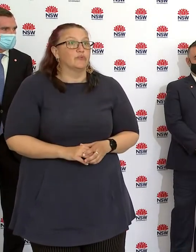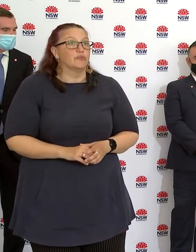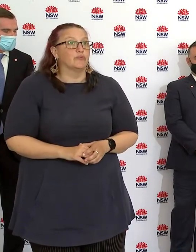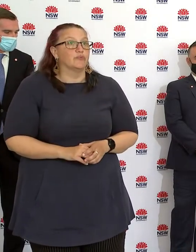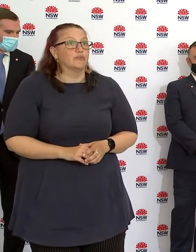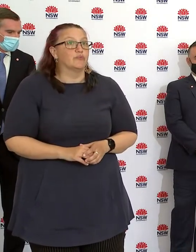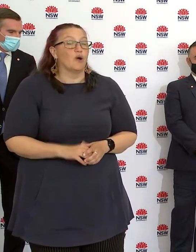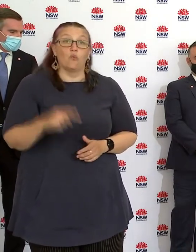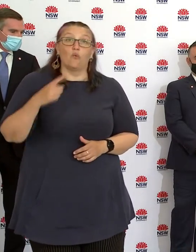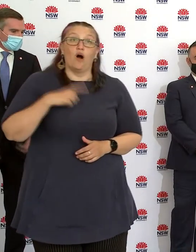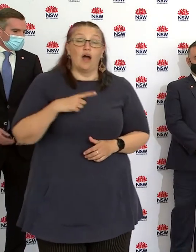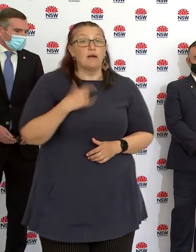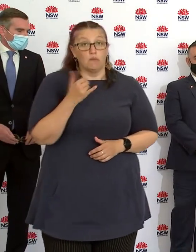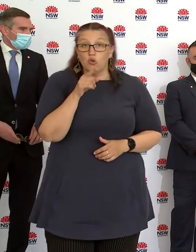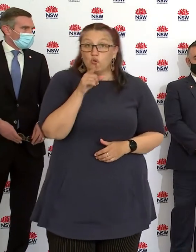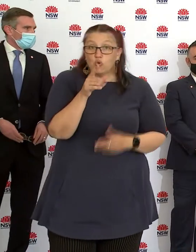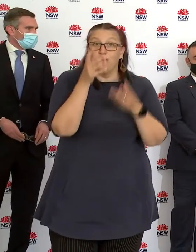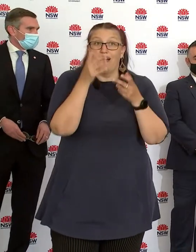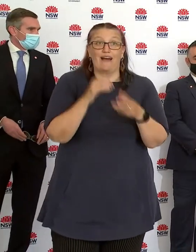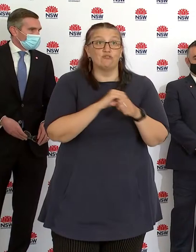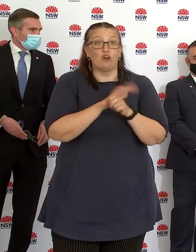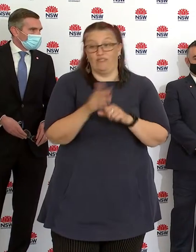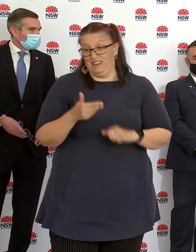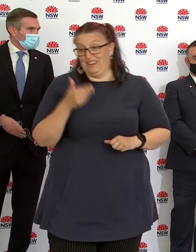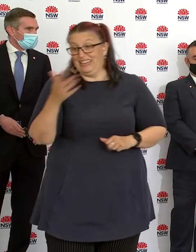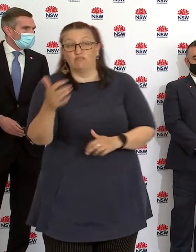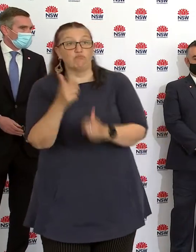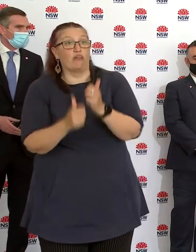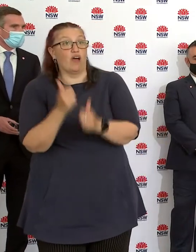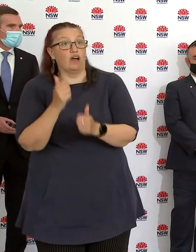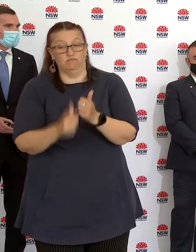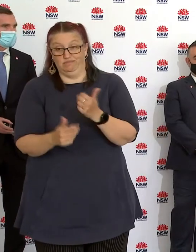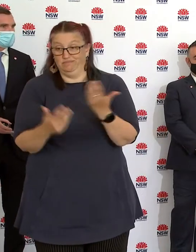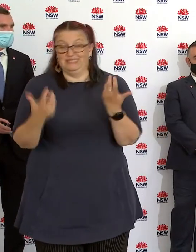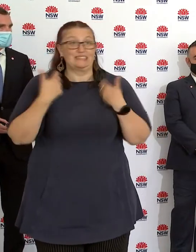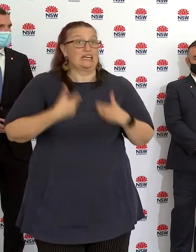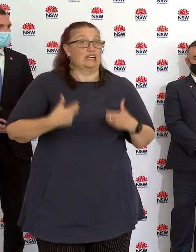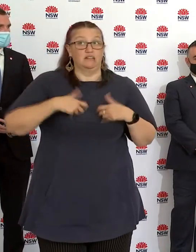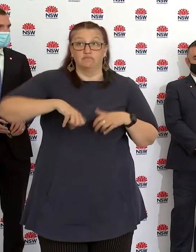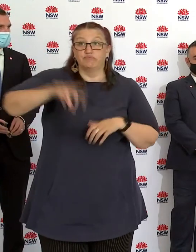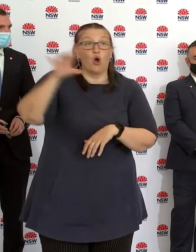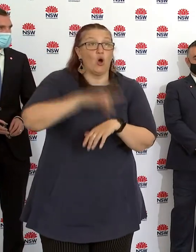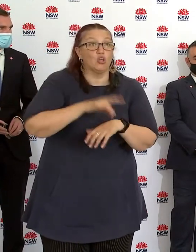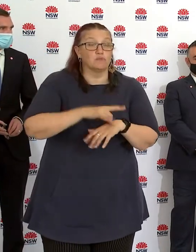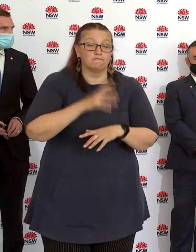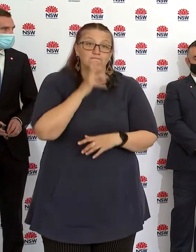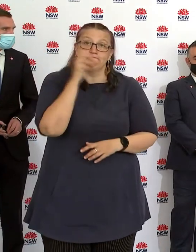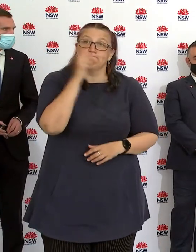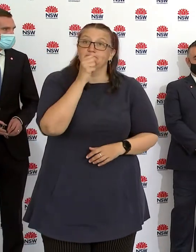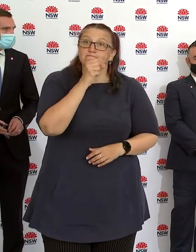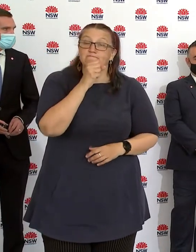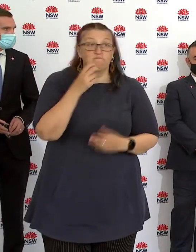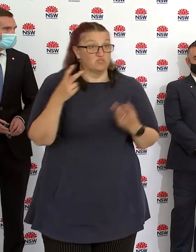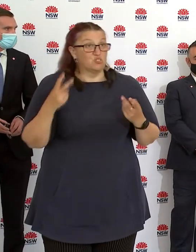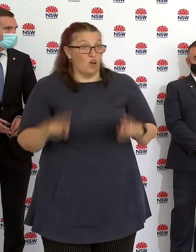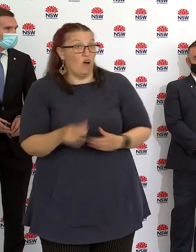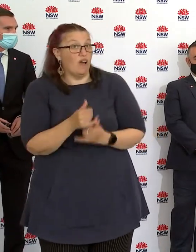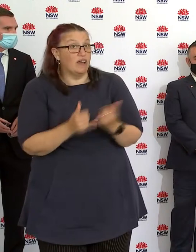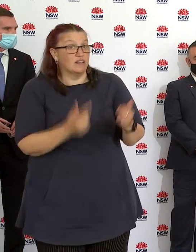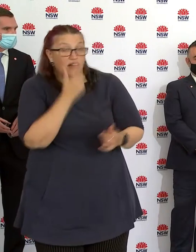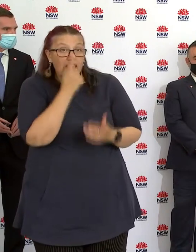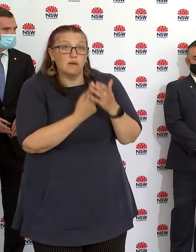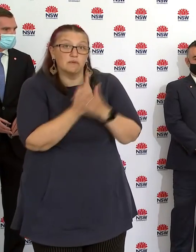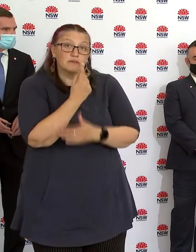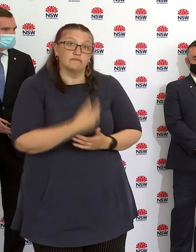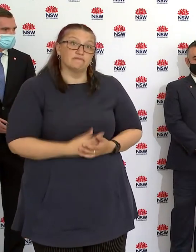and really causing serious illness or worse to those closest to you. And I can't stress that enough. Can I also